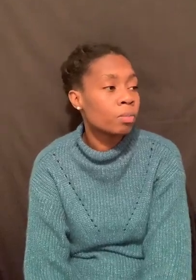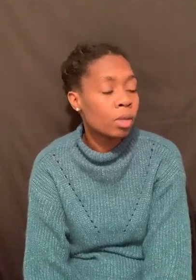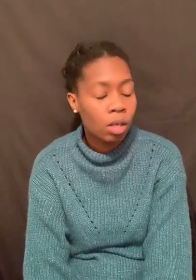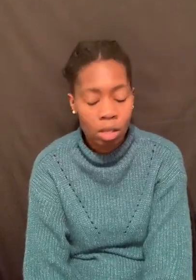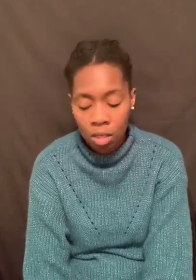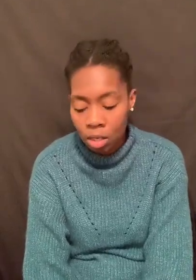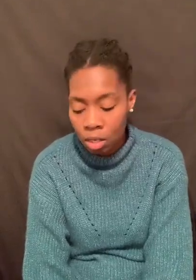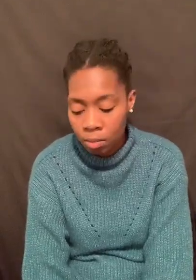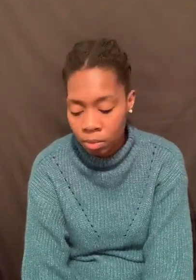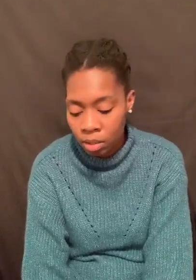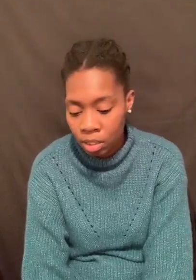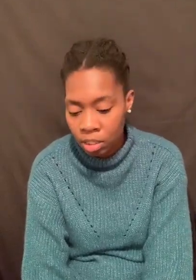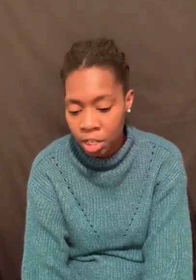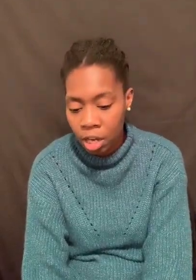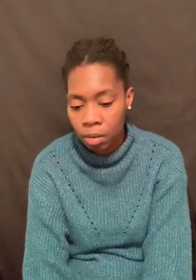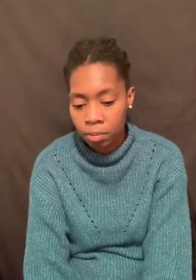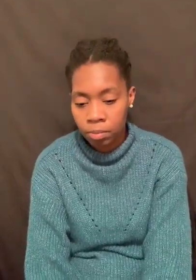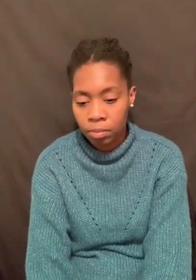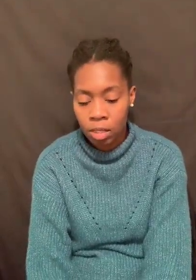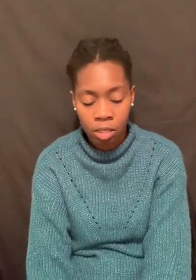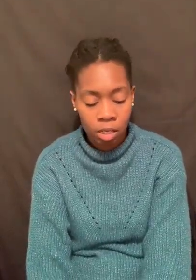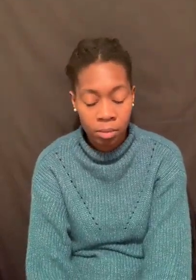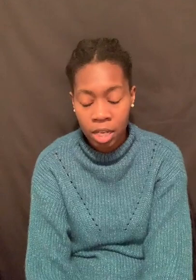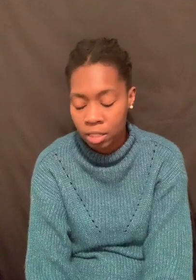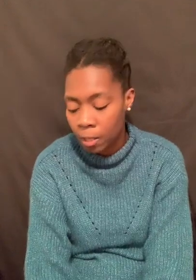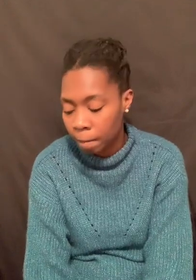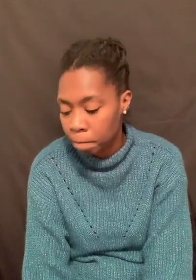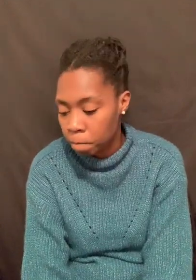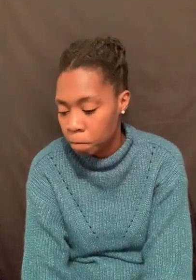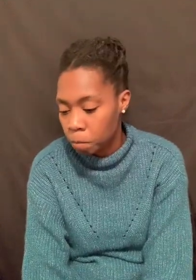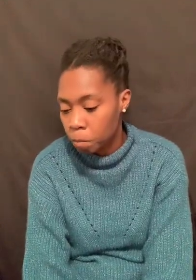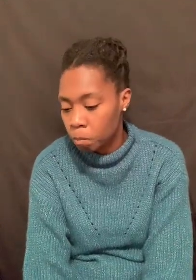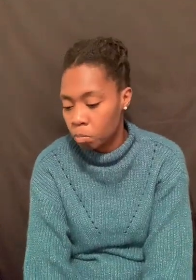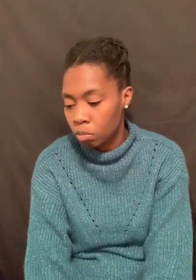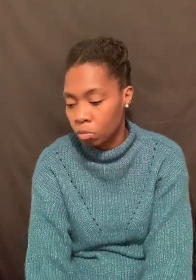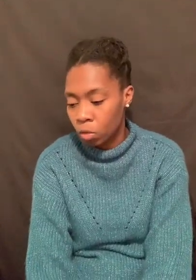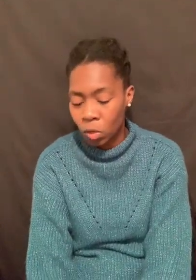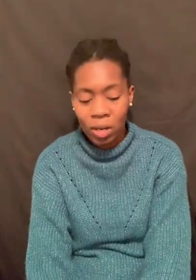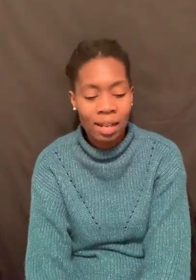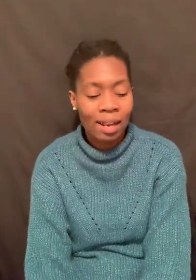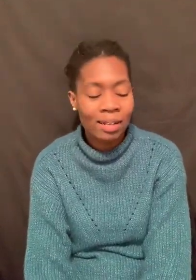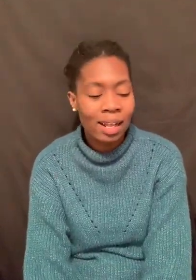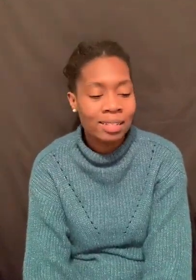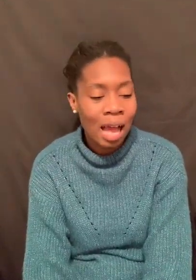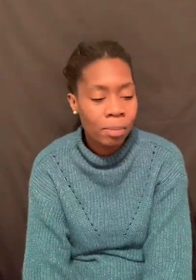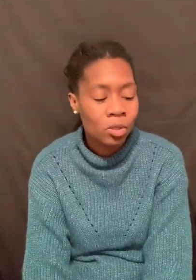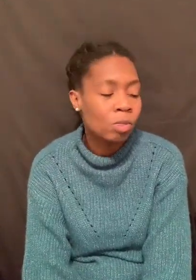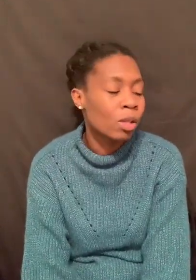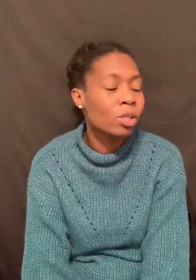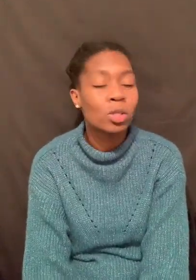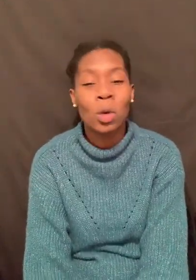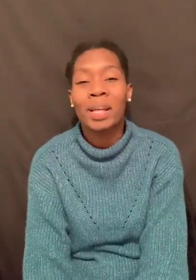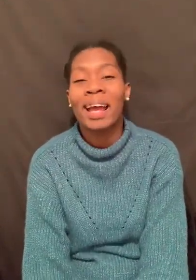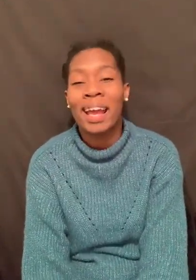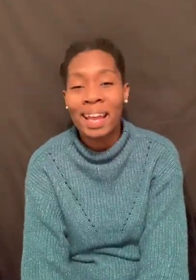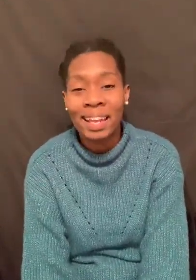the sons of Jacob, Jesse. Well, Lord, a lot of that's happened so the brothers know that, hey,